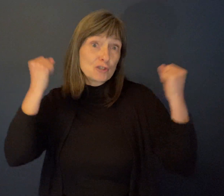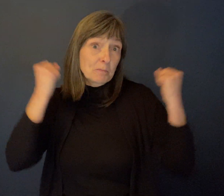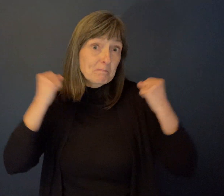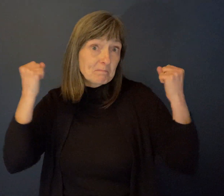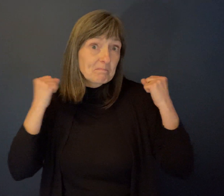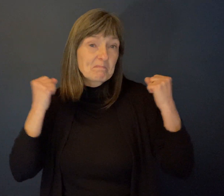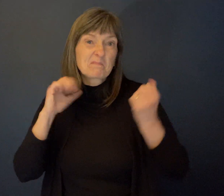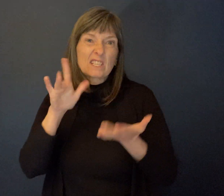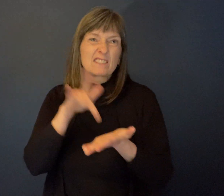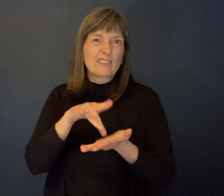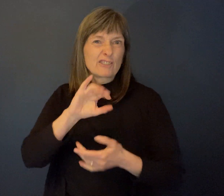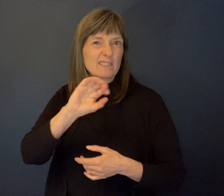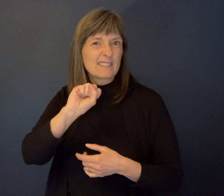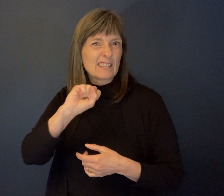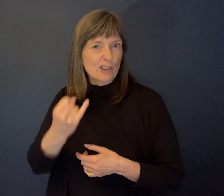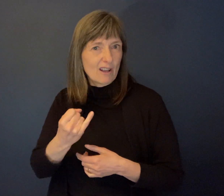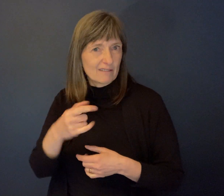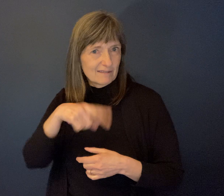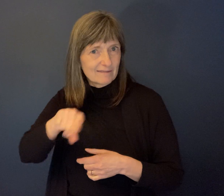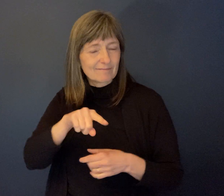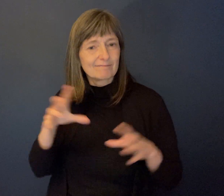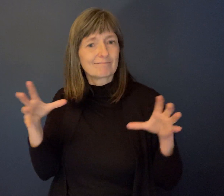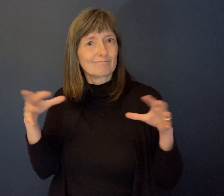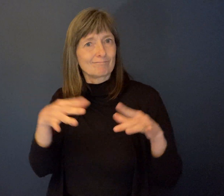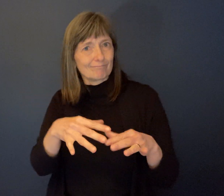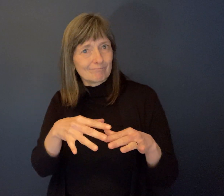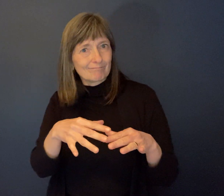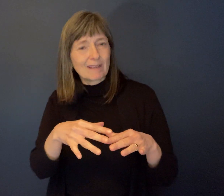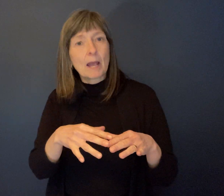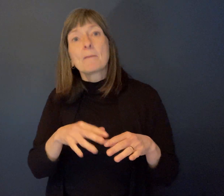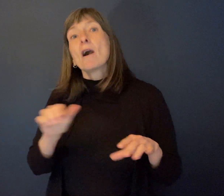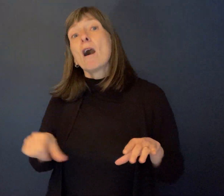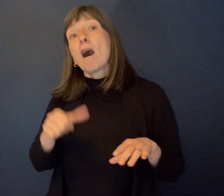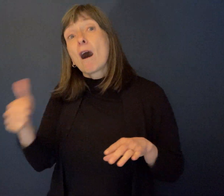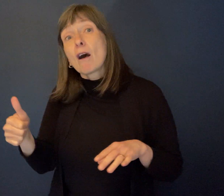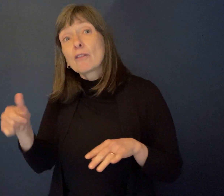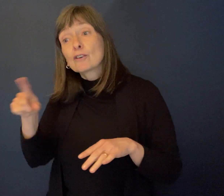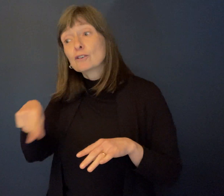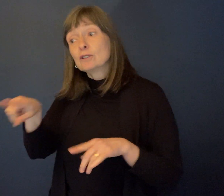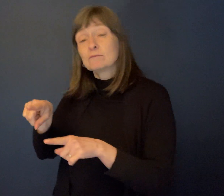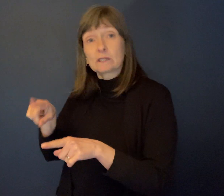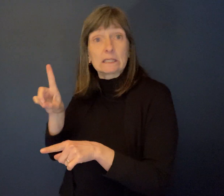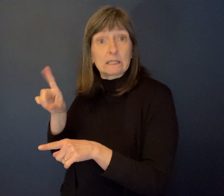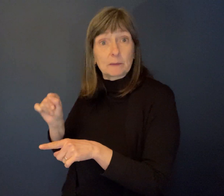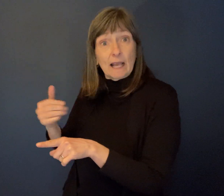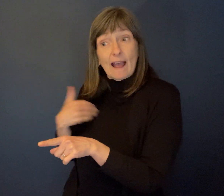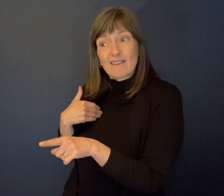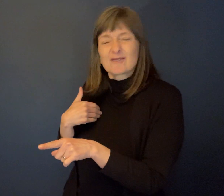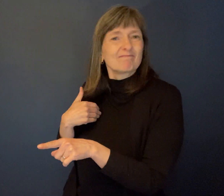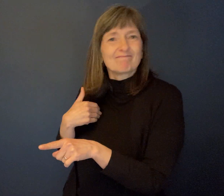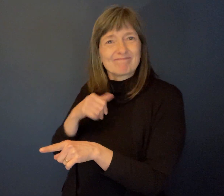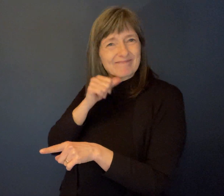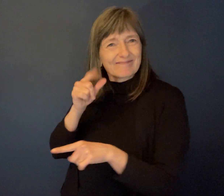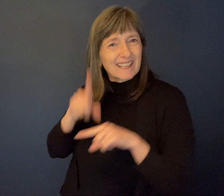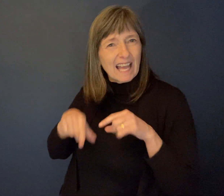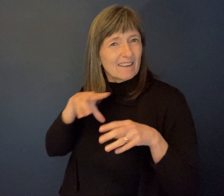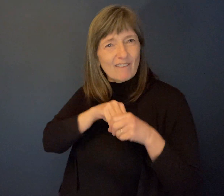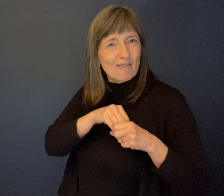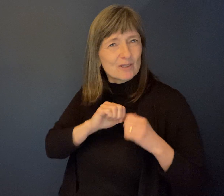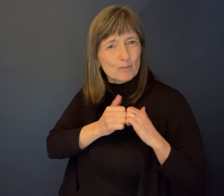of the city. And, uh, but there were also other people who had disabilities who couldn't partake in sport. So individuals